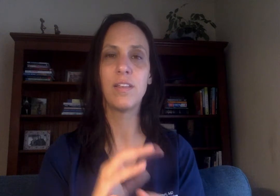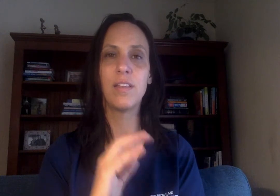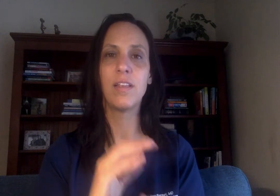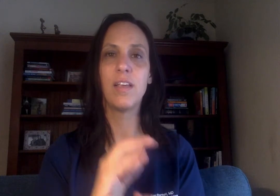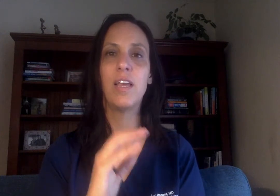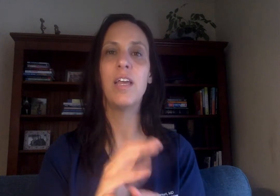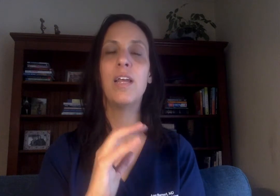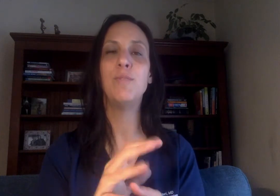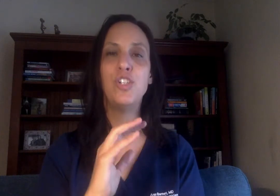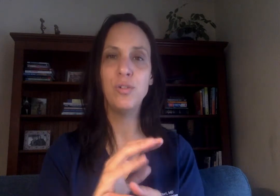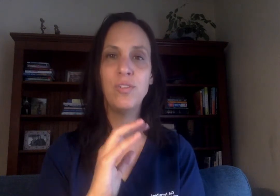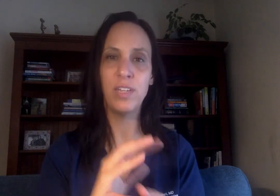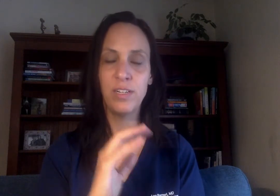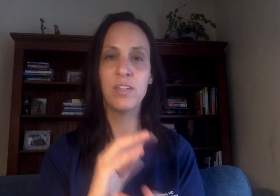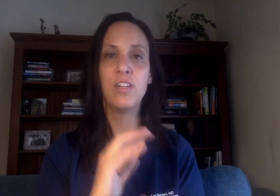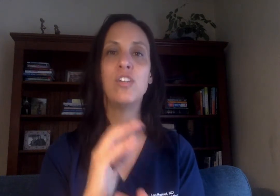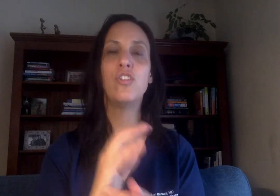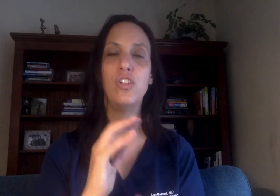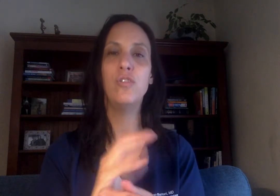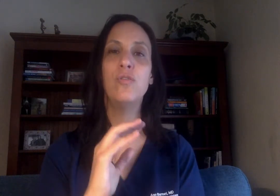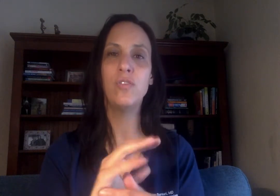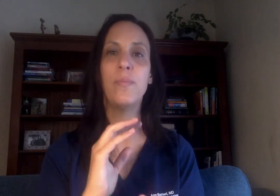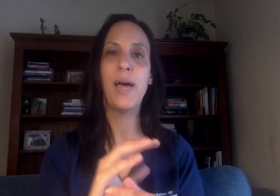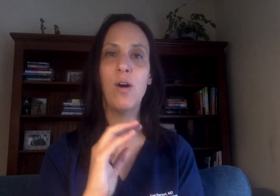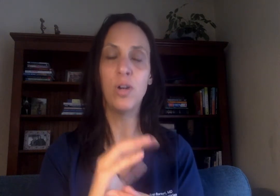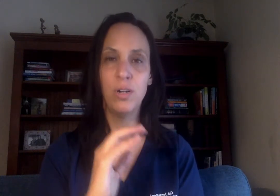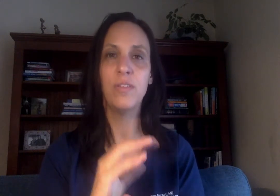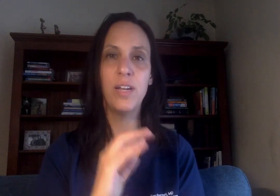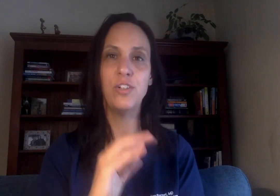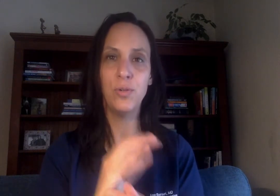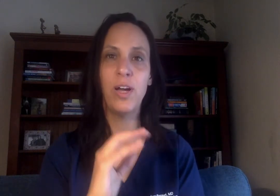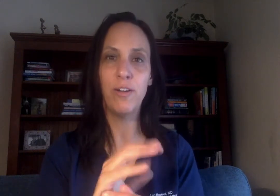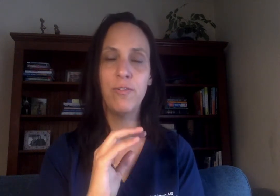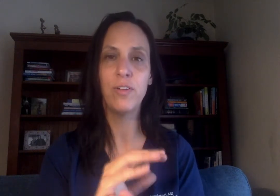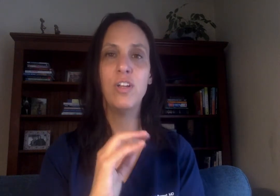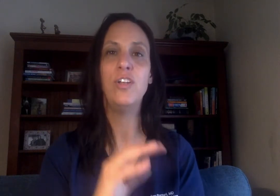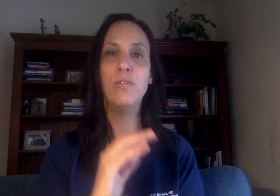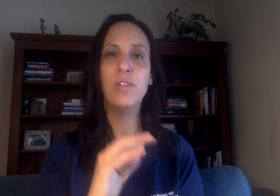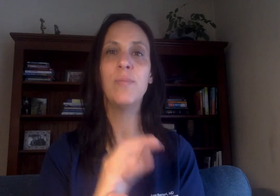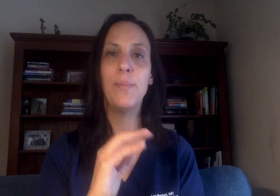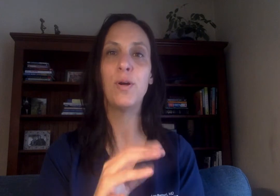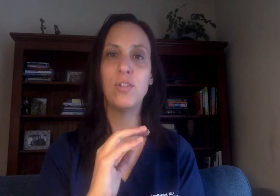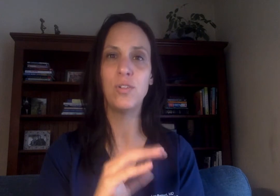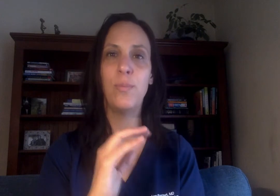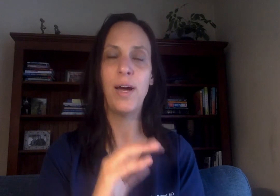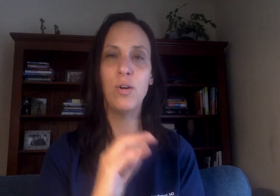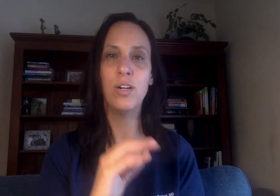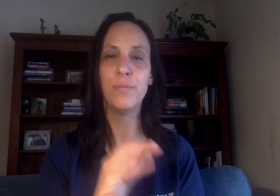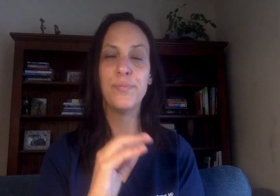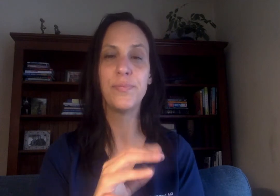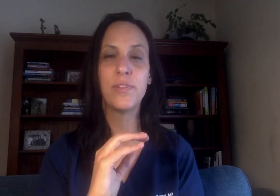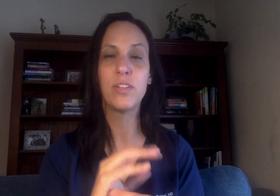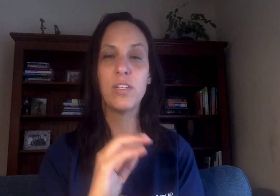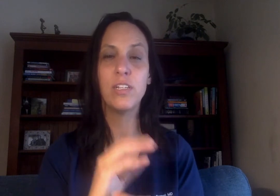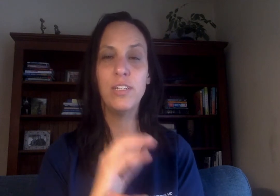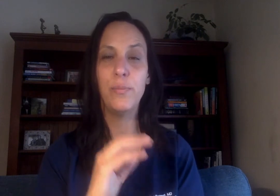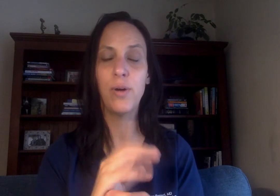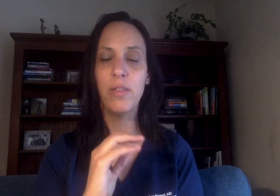And I'm choosing to use the power that I do have. Using my personal power. Deep breath.